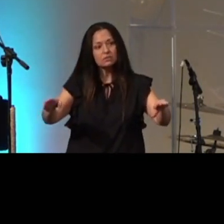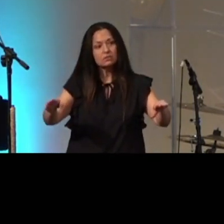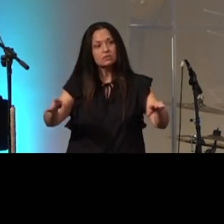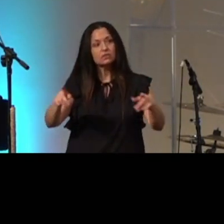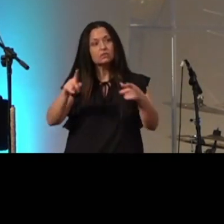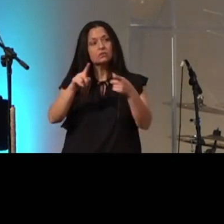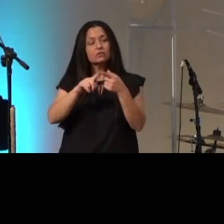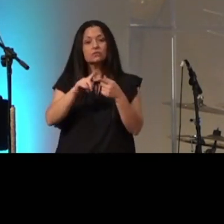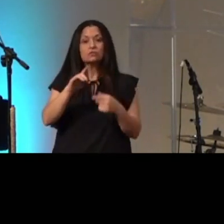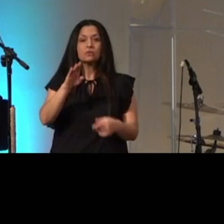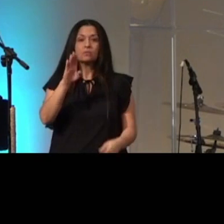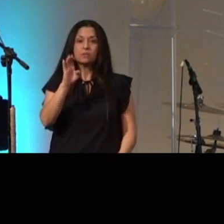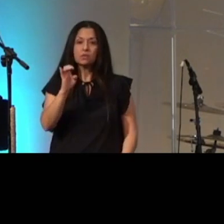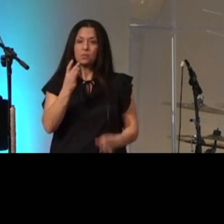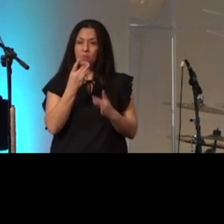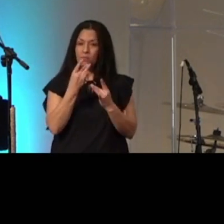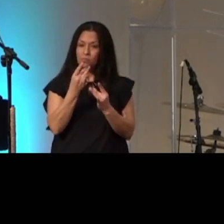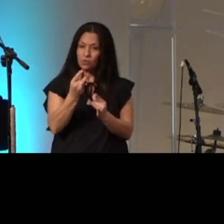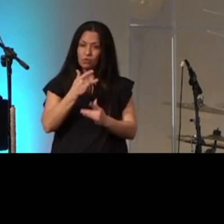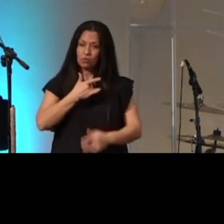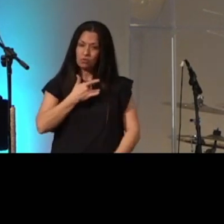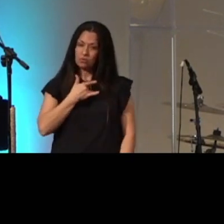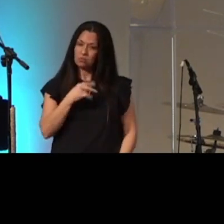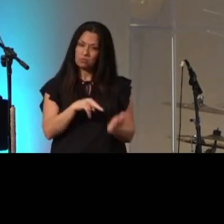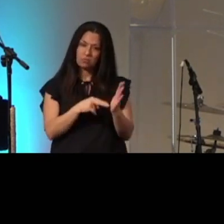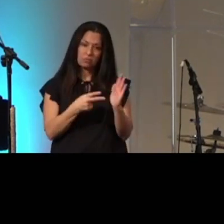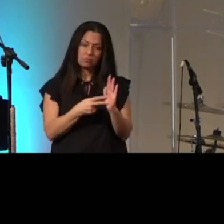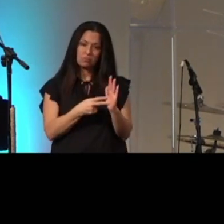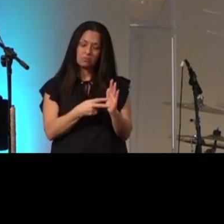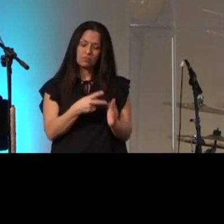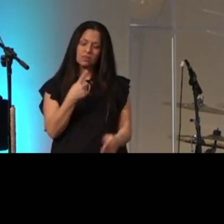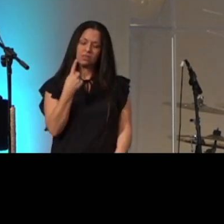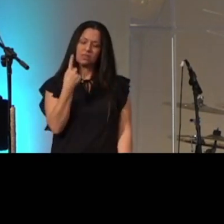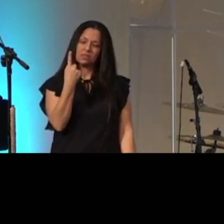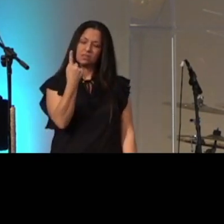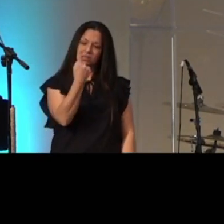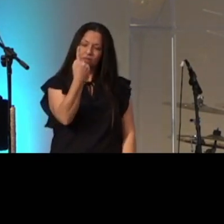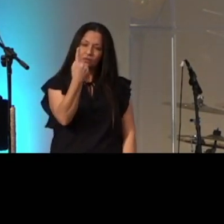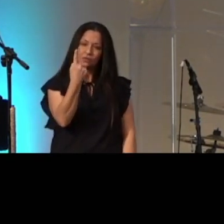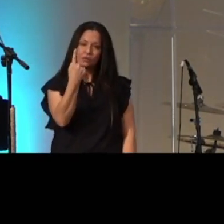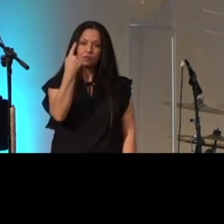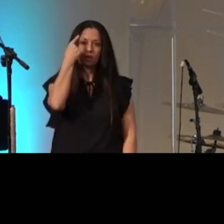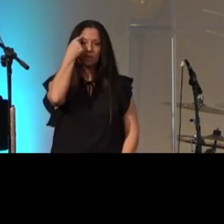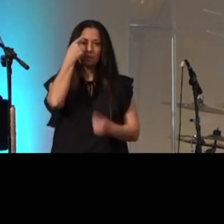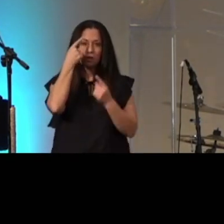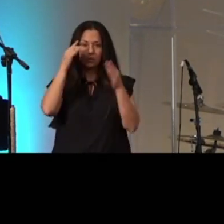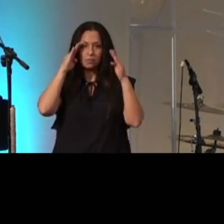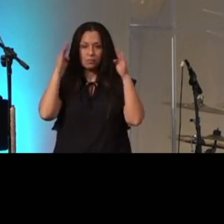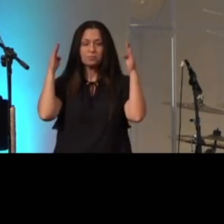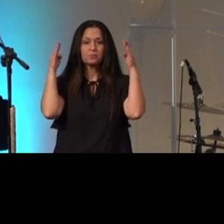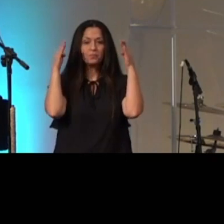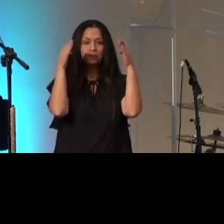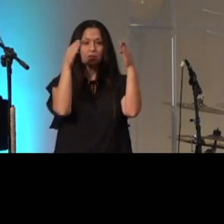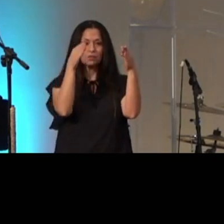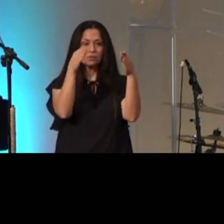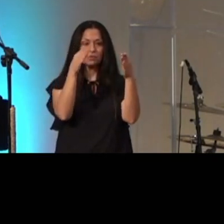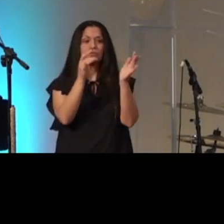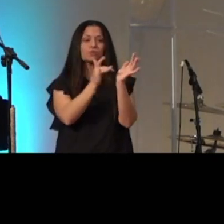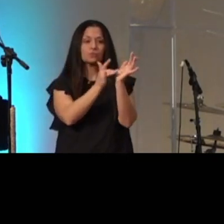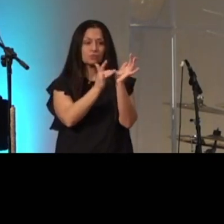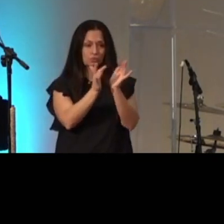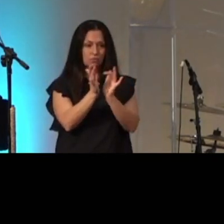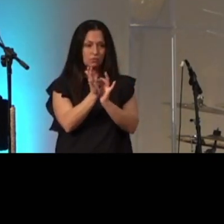to be pure in heart means that we single mindedly pursue jesus